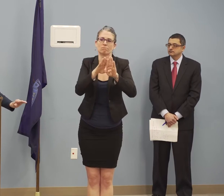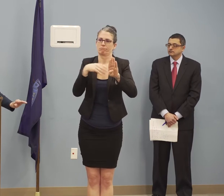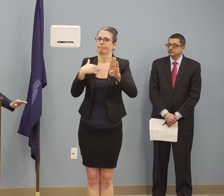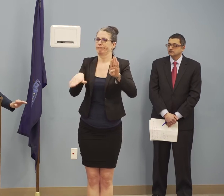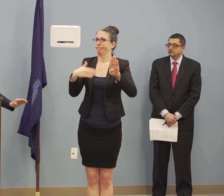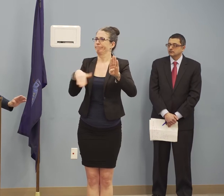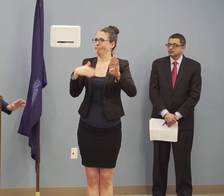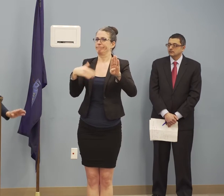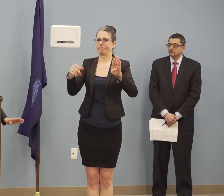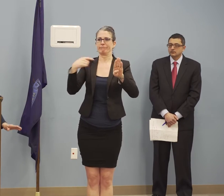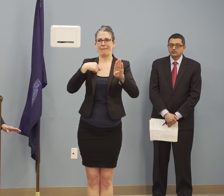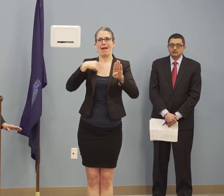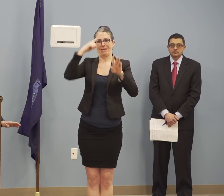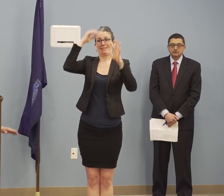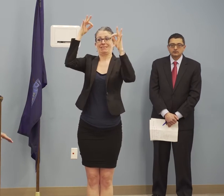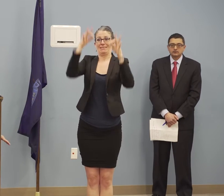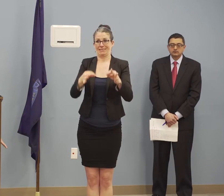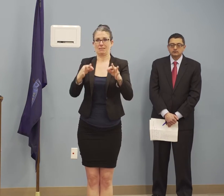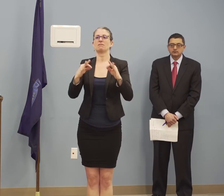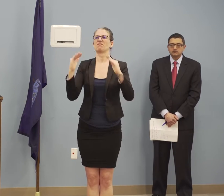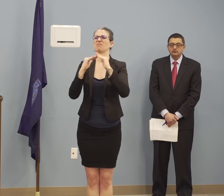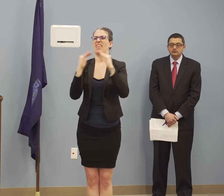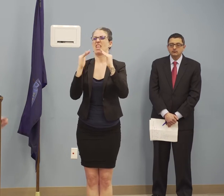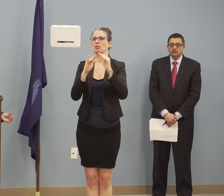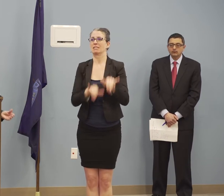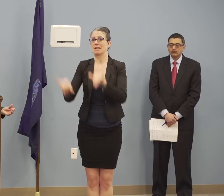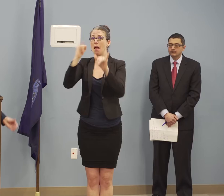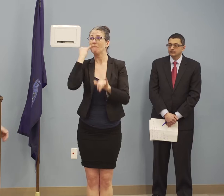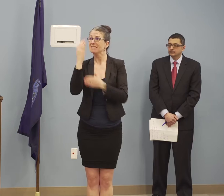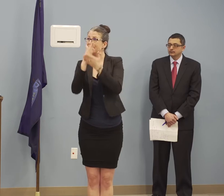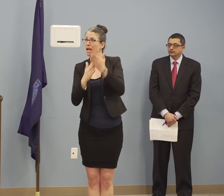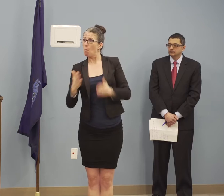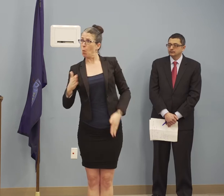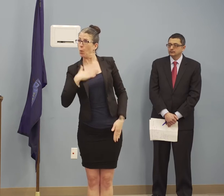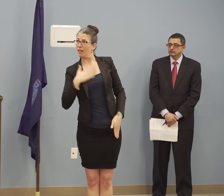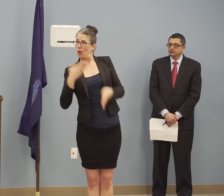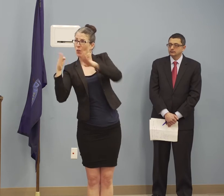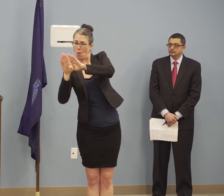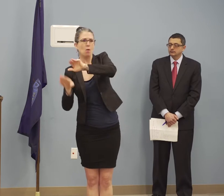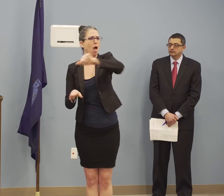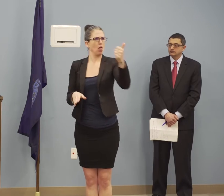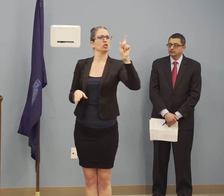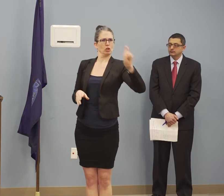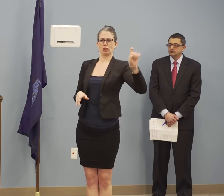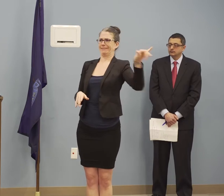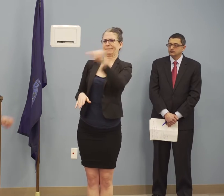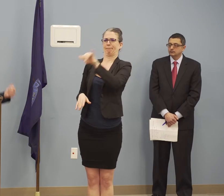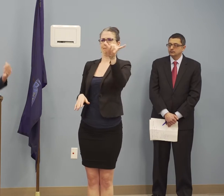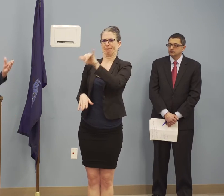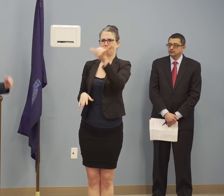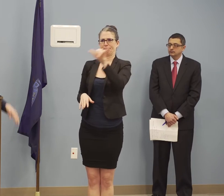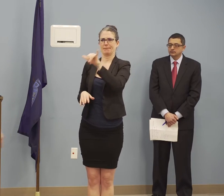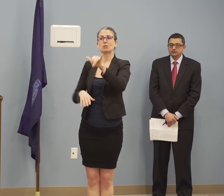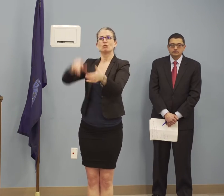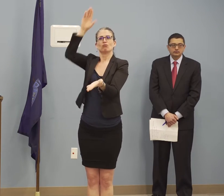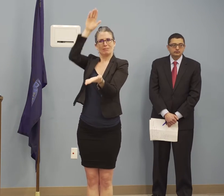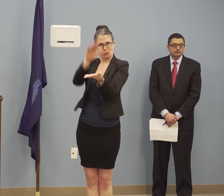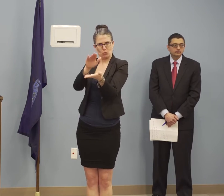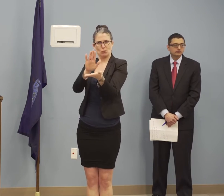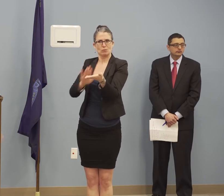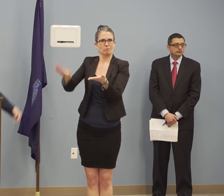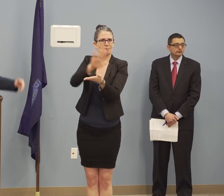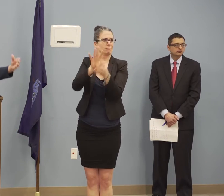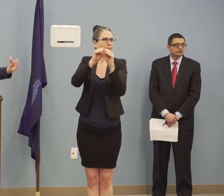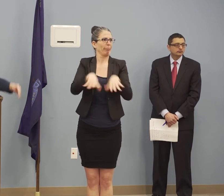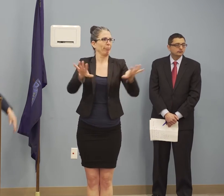biggest impact on reducing gatherings and reducing the spread of the virus. You know, this includes, I know Troy Jackson's a